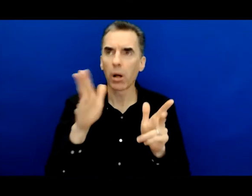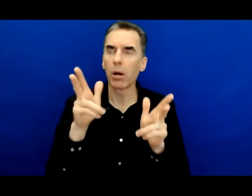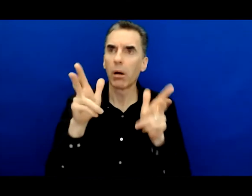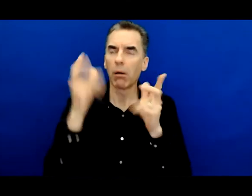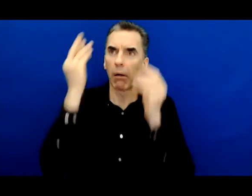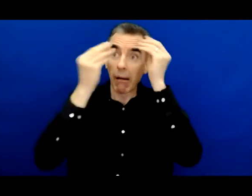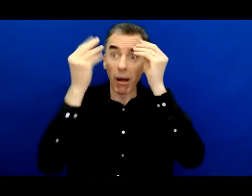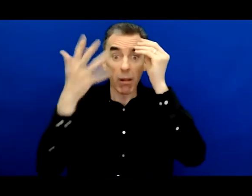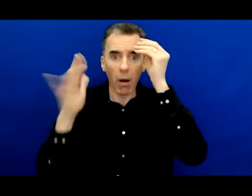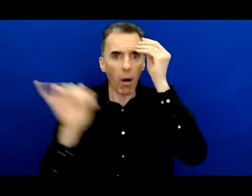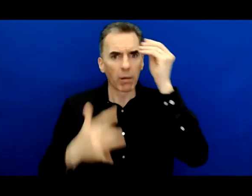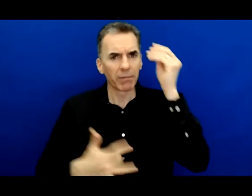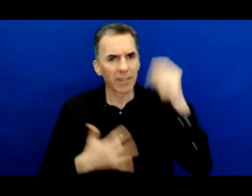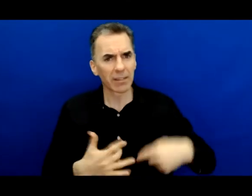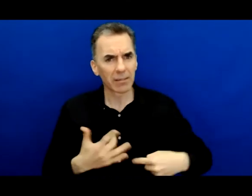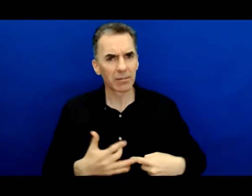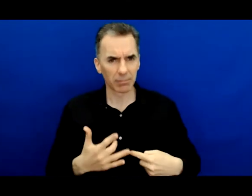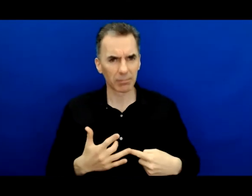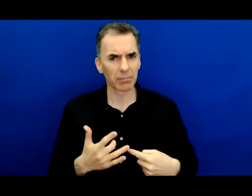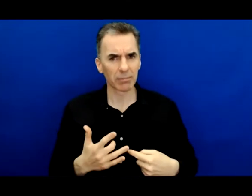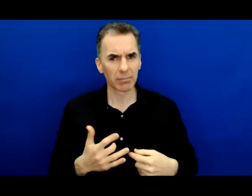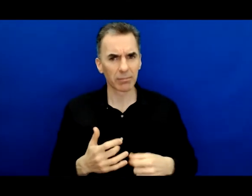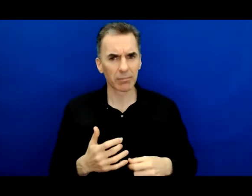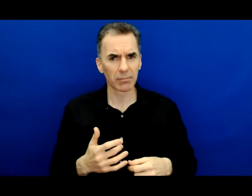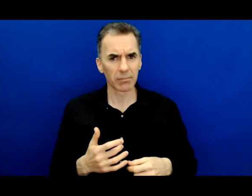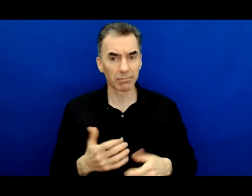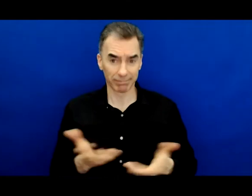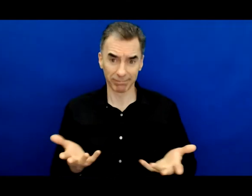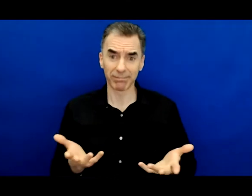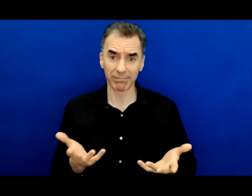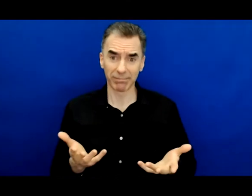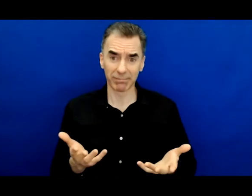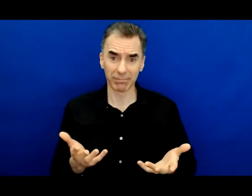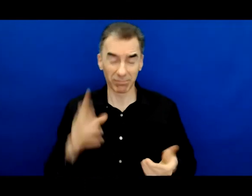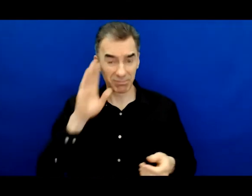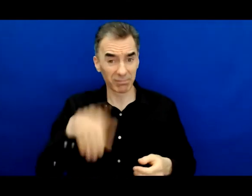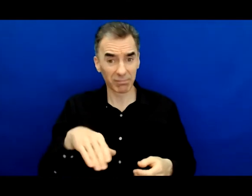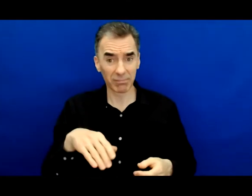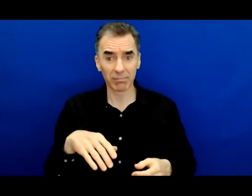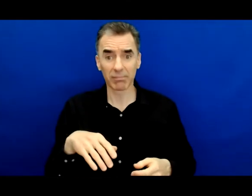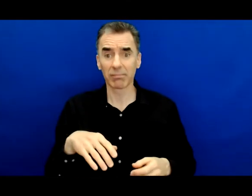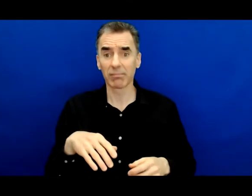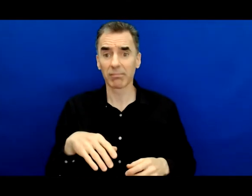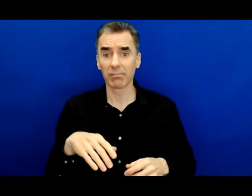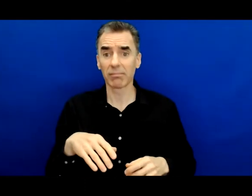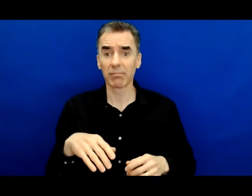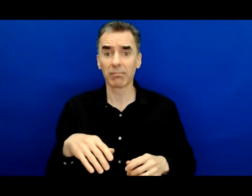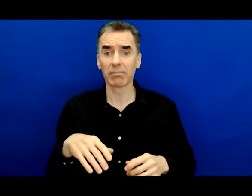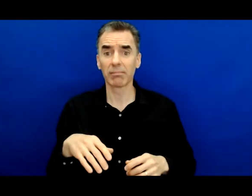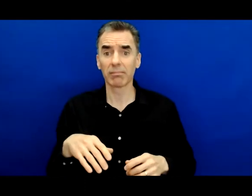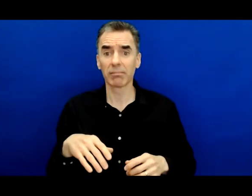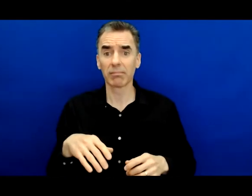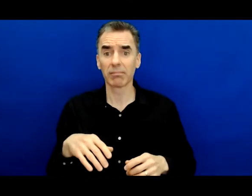And, you know, and, you that as we bring you proximate to the joys, the angst and challenges of being system